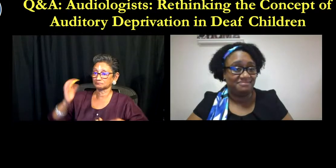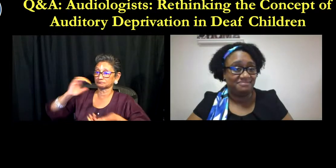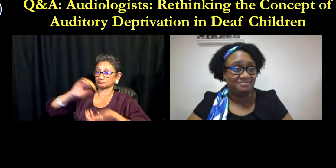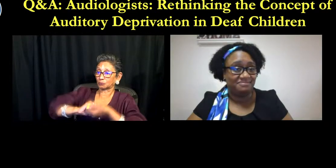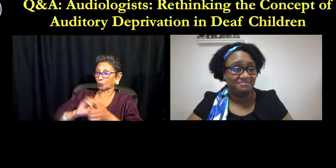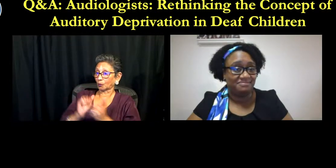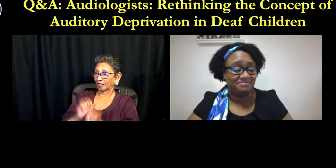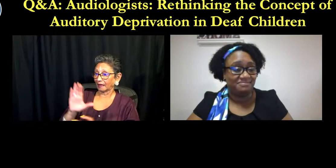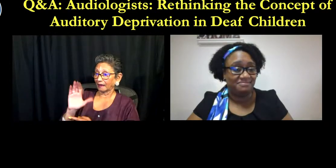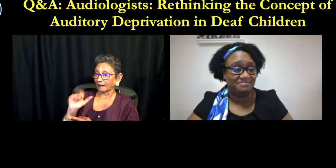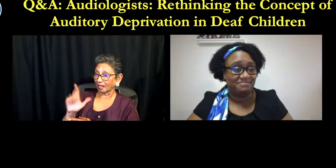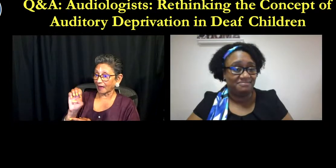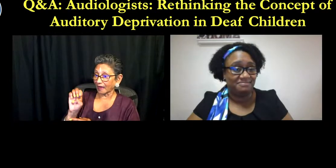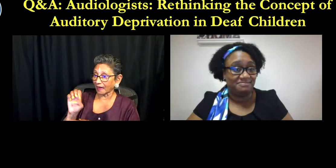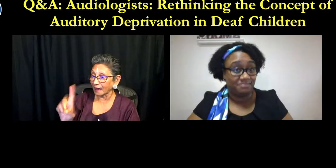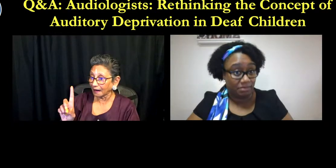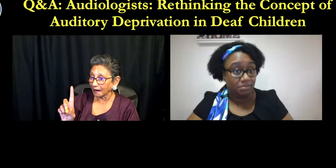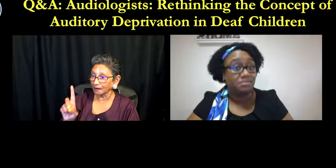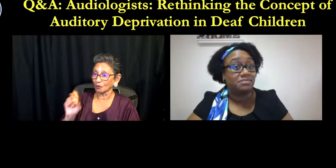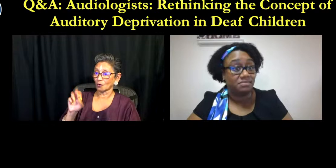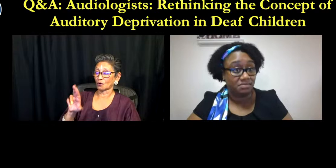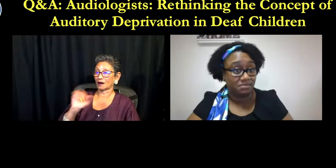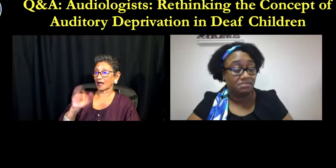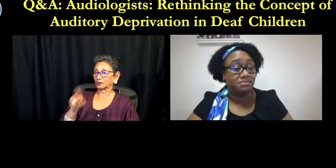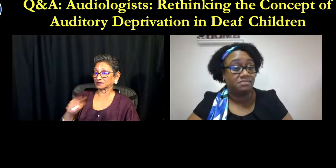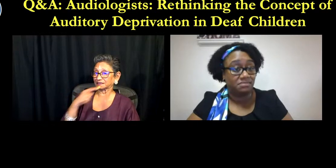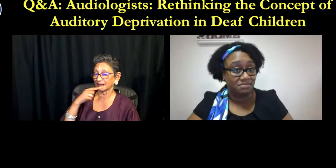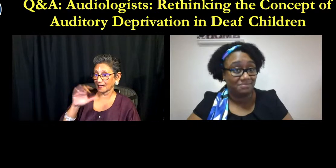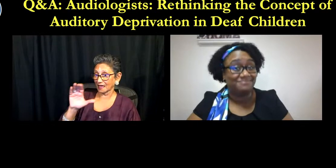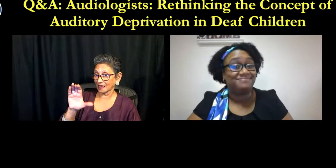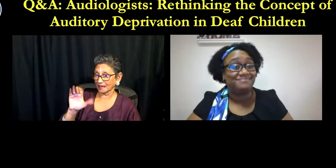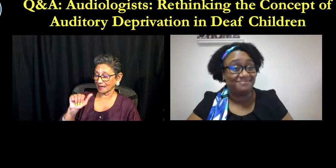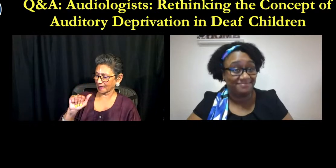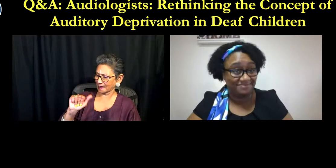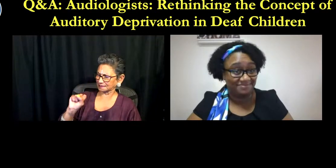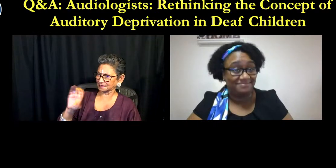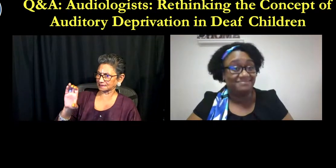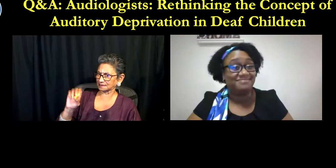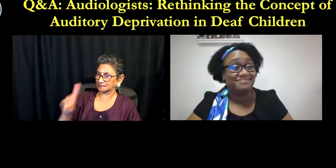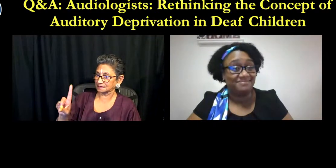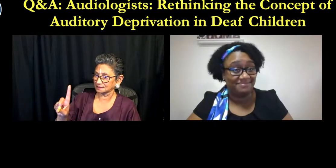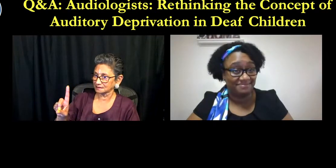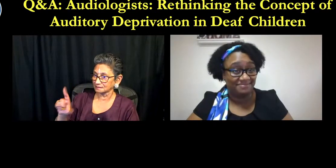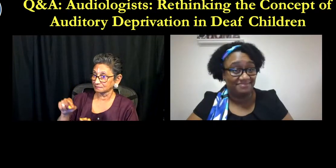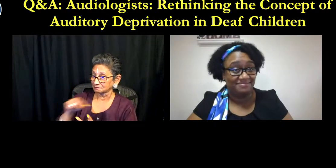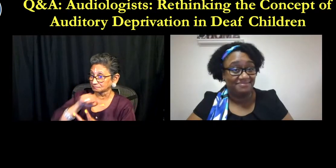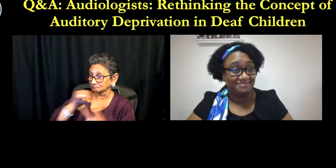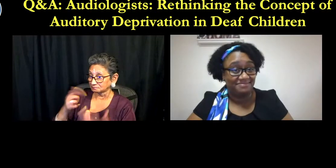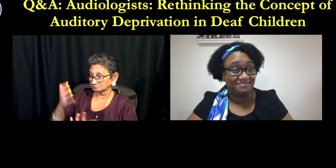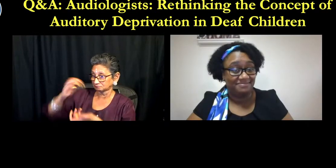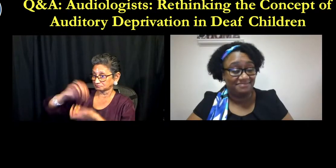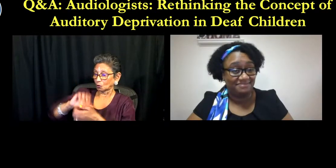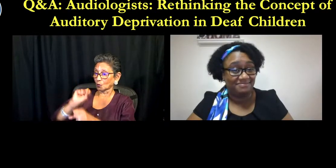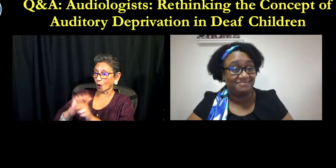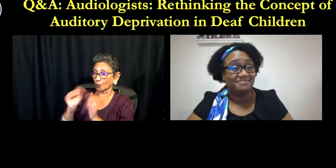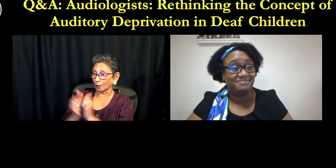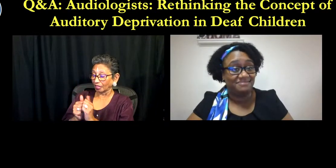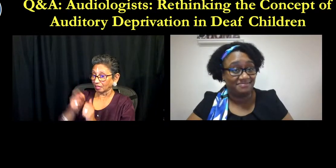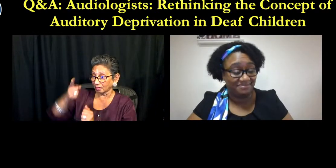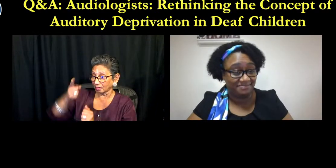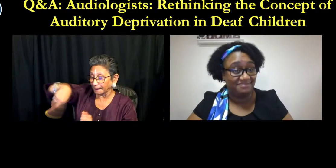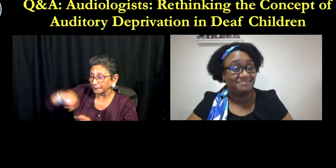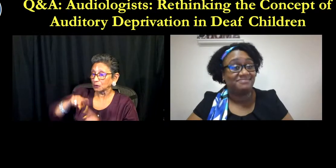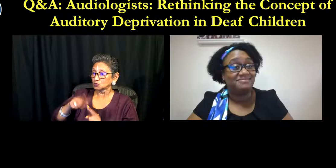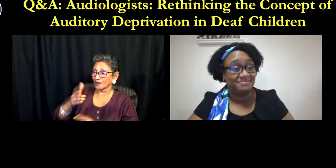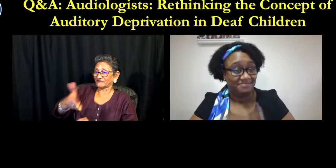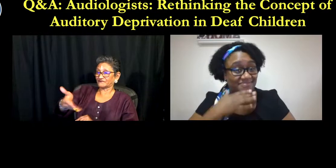the deaf here can help by becoming involved and make a coalition with caled